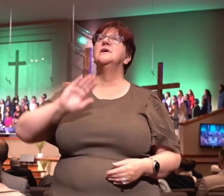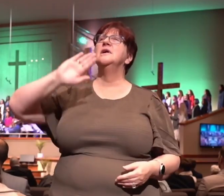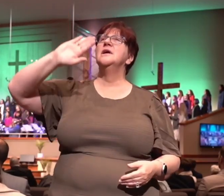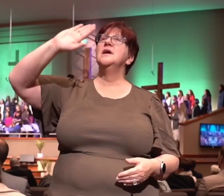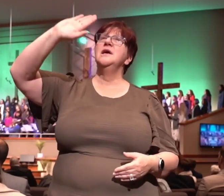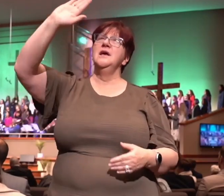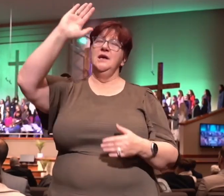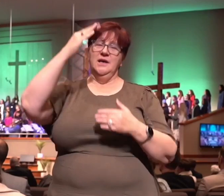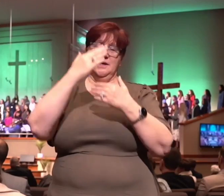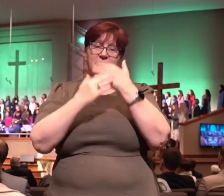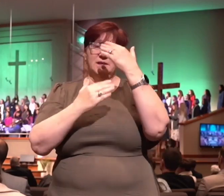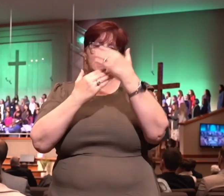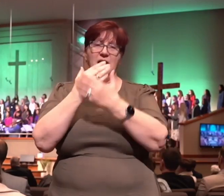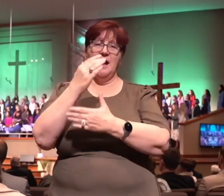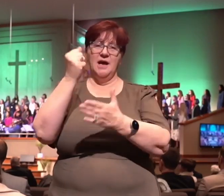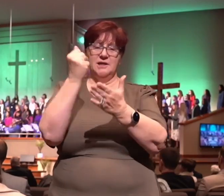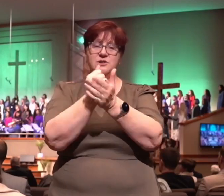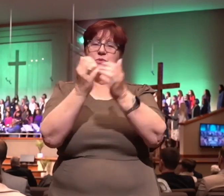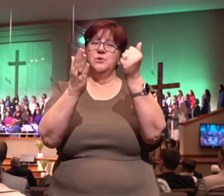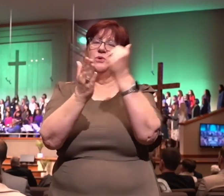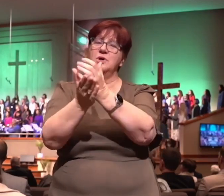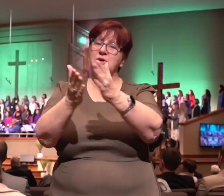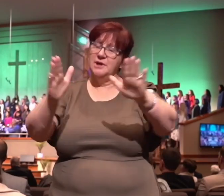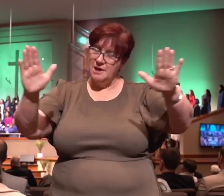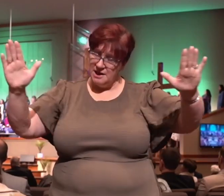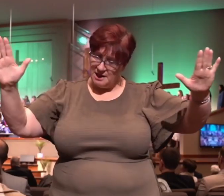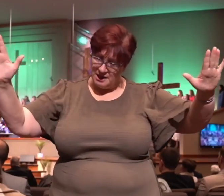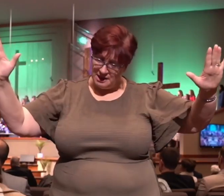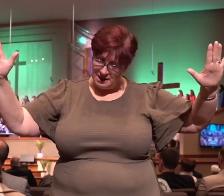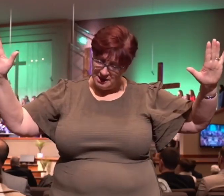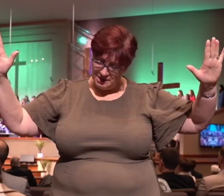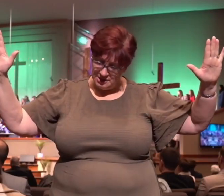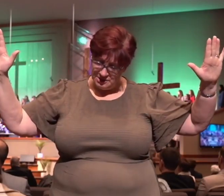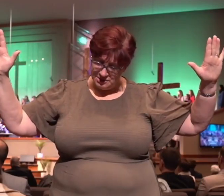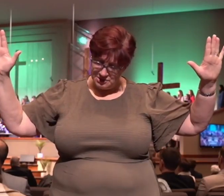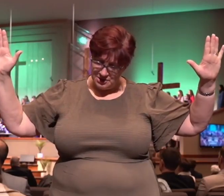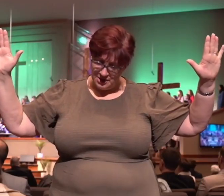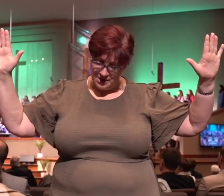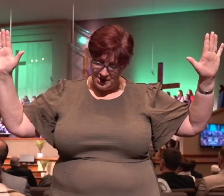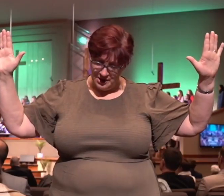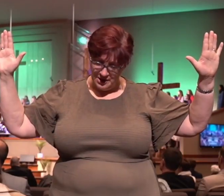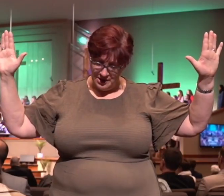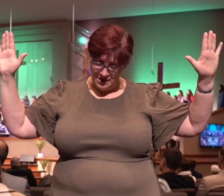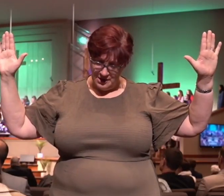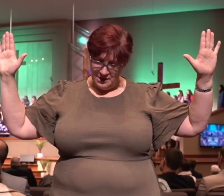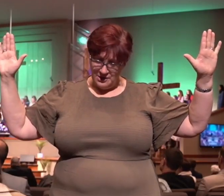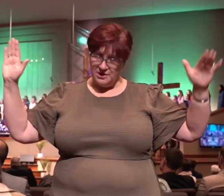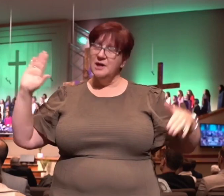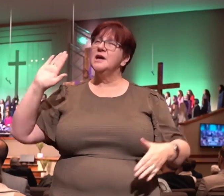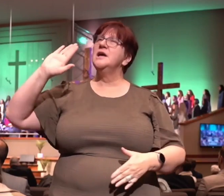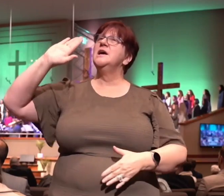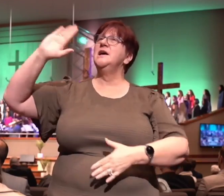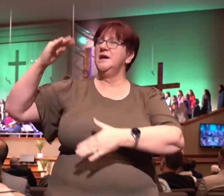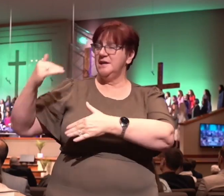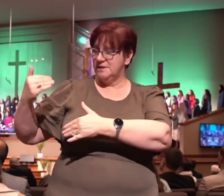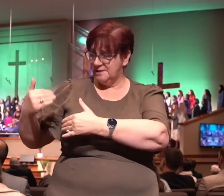His hands were nailed scarred. His